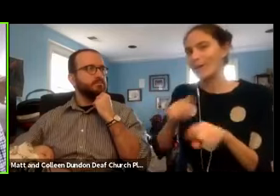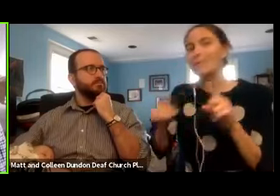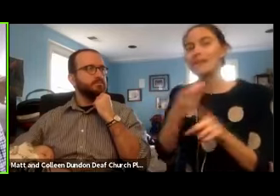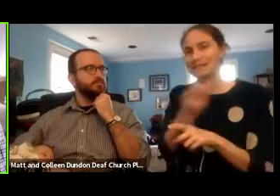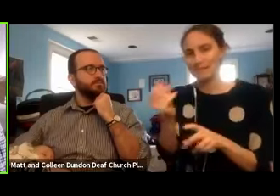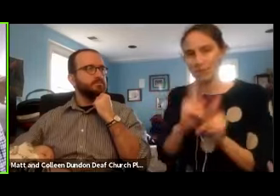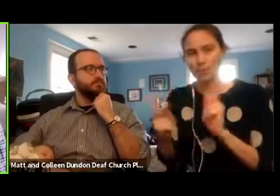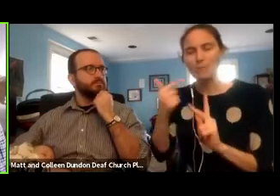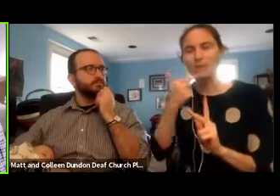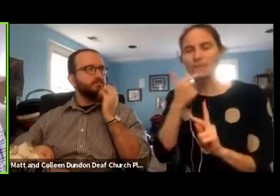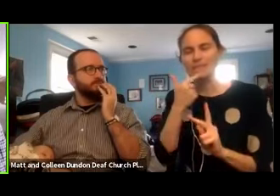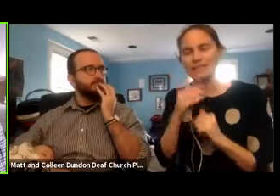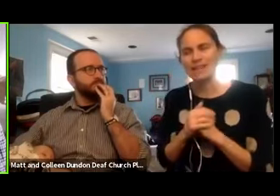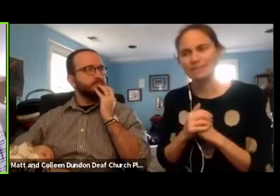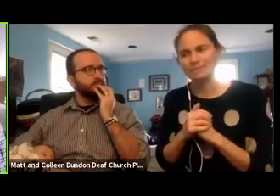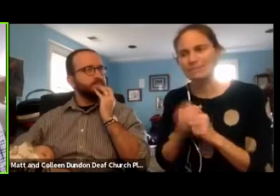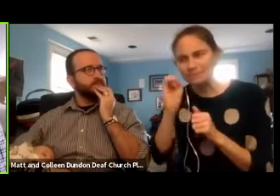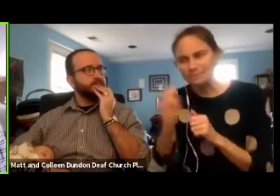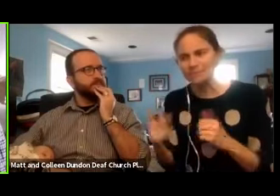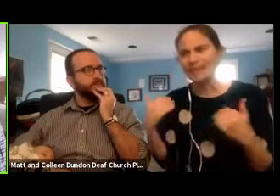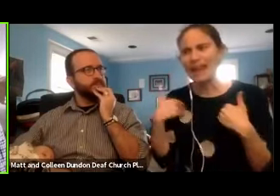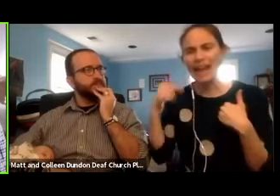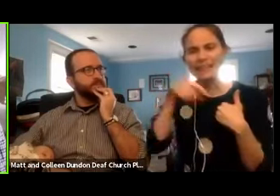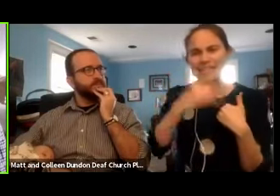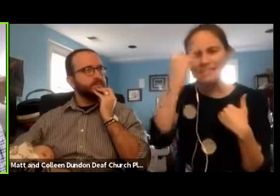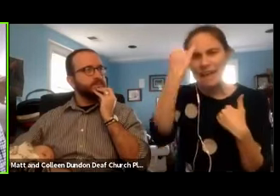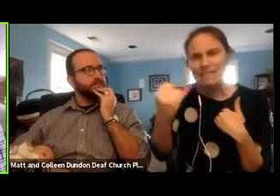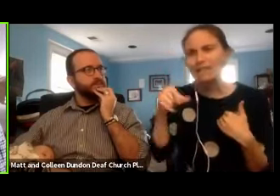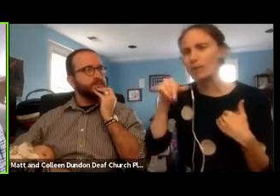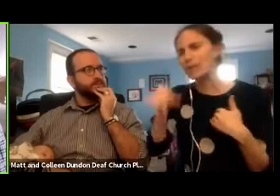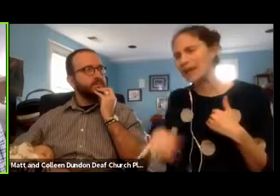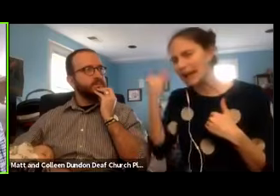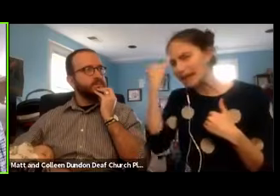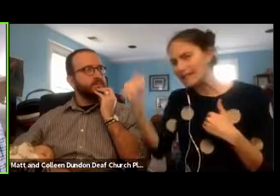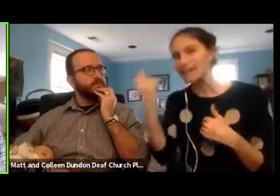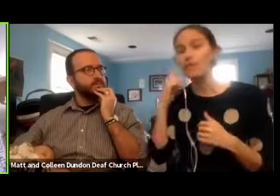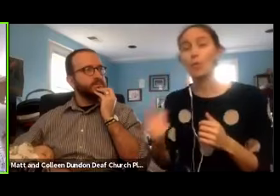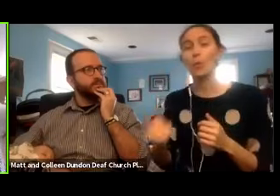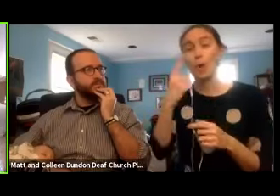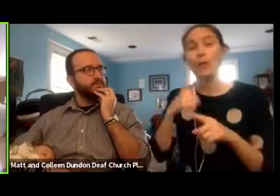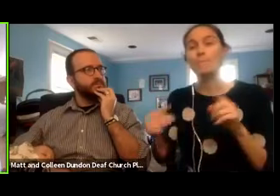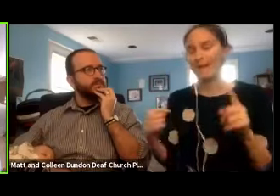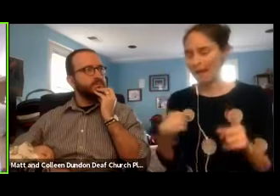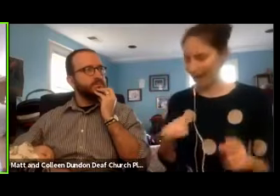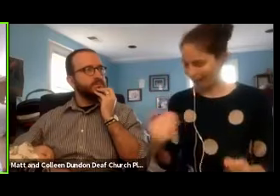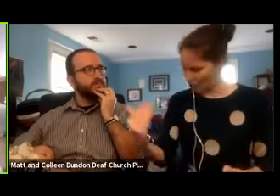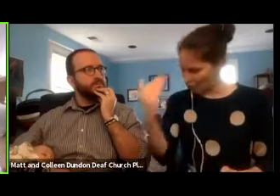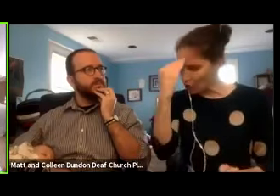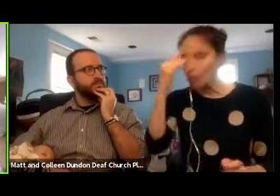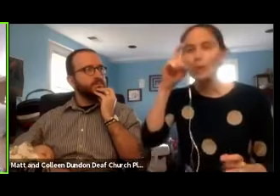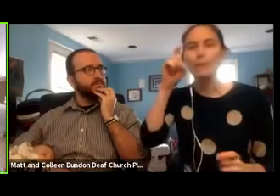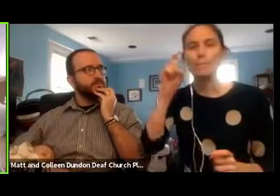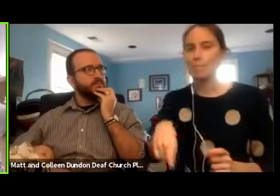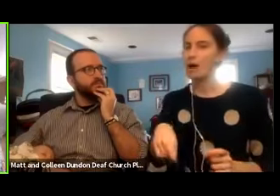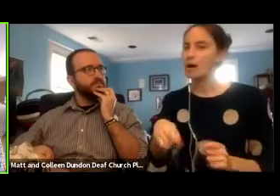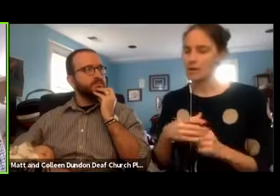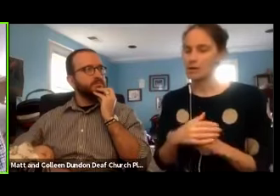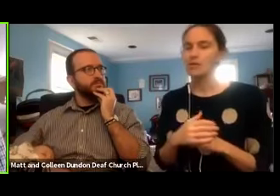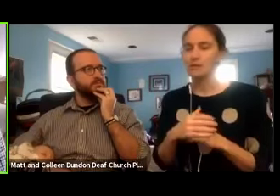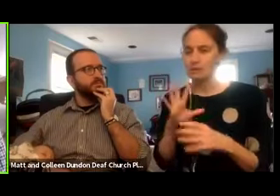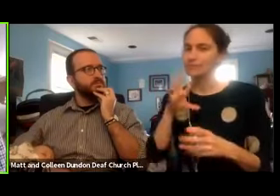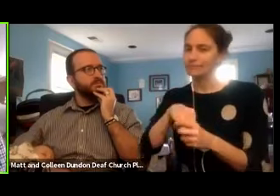told me, you know, I have this idea or that idea for one, but I knew for sure we had to get our friends on